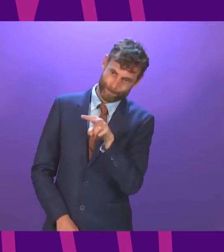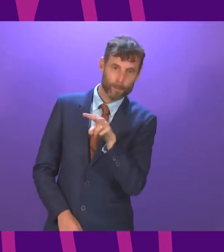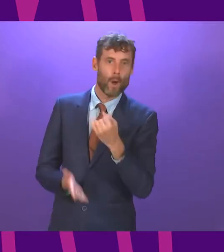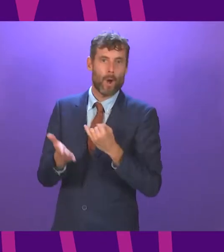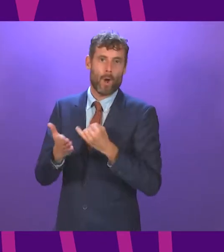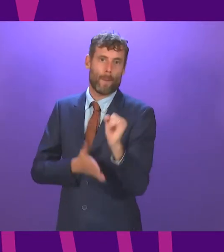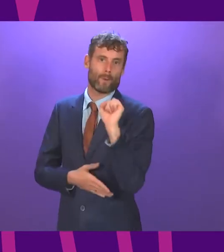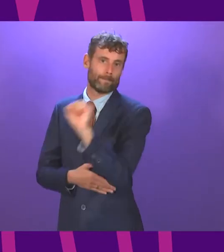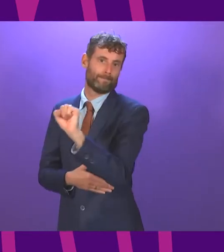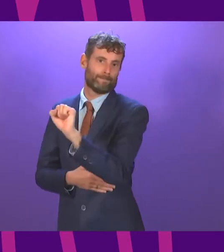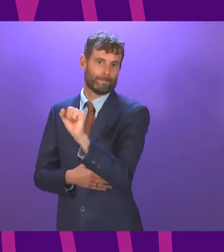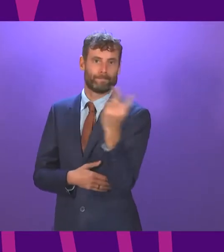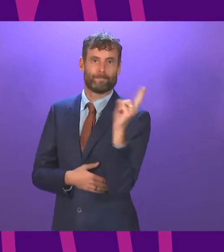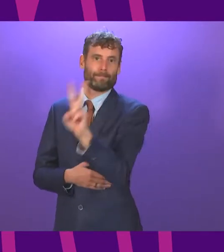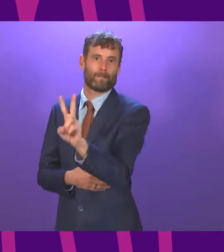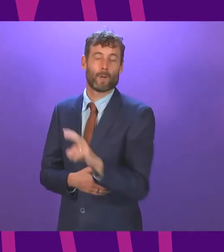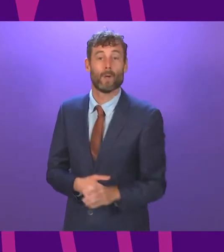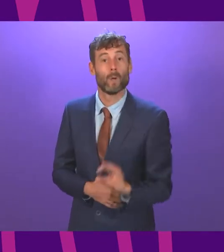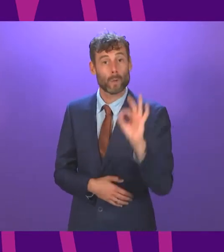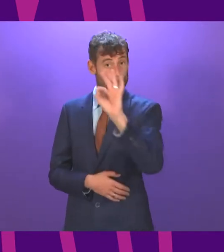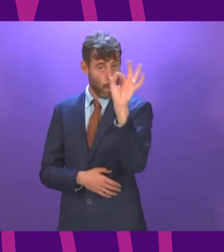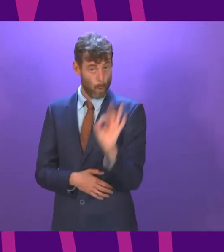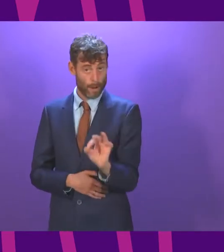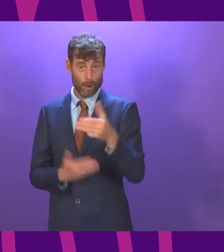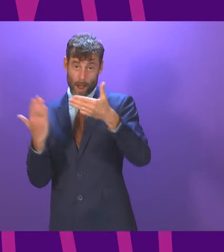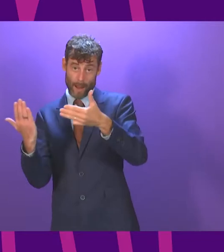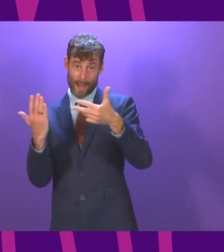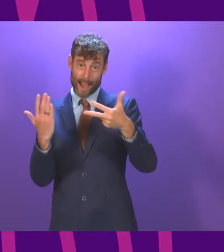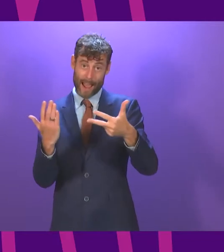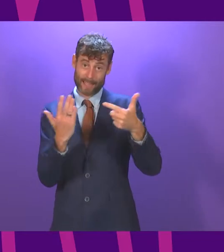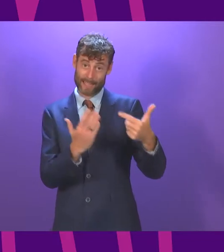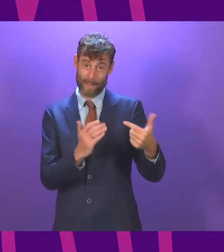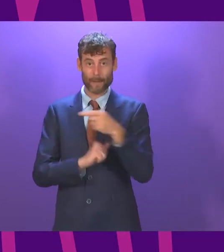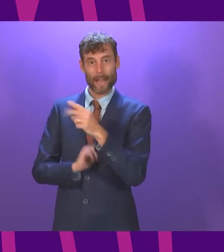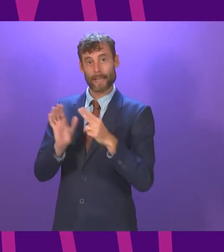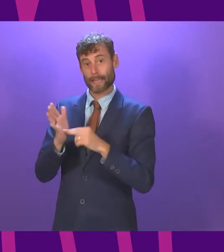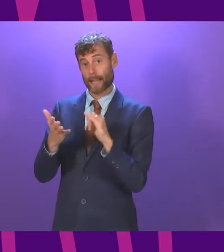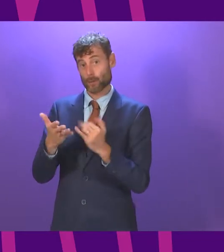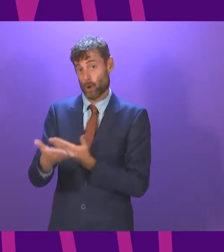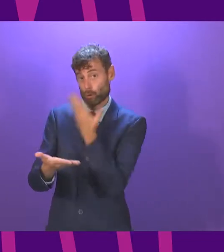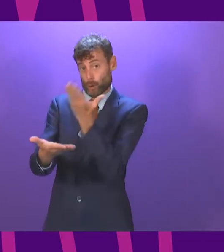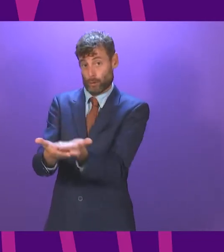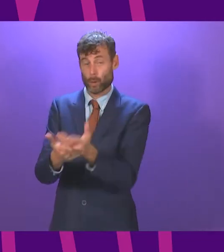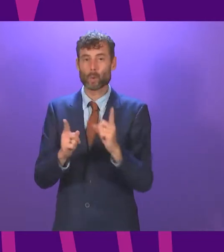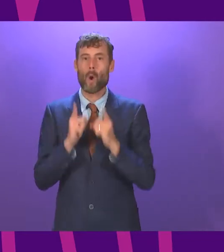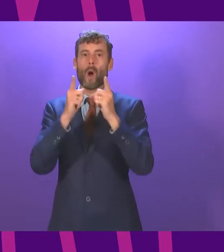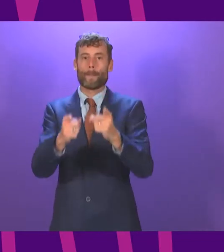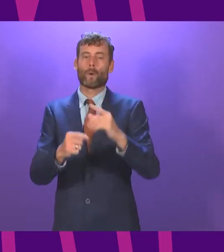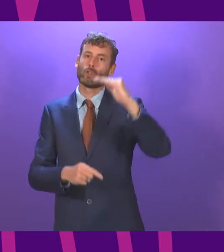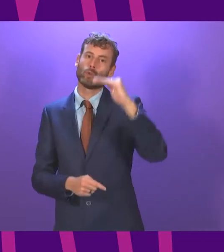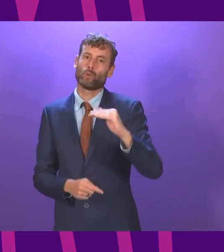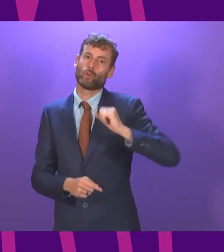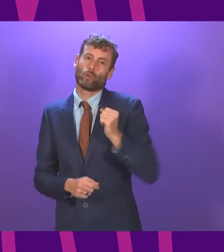The question is that motion 987, in the name of Nicola Sturgeon, on appointment of junior Scottish